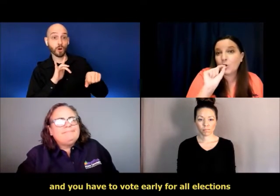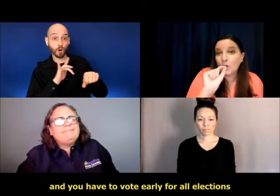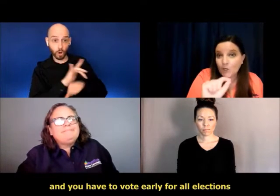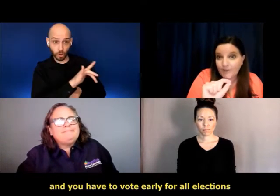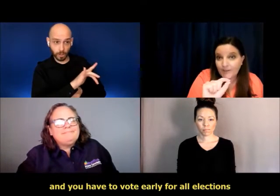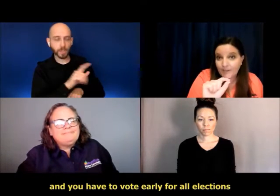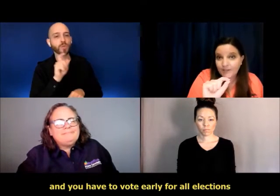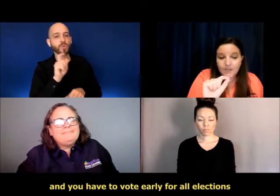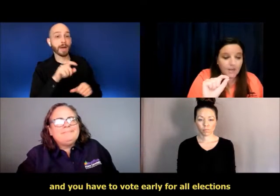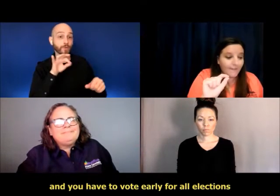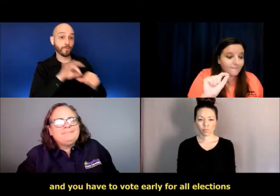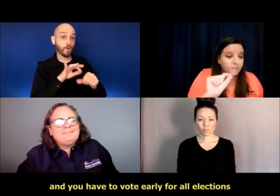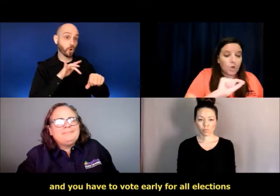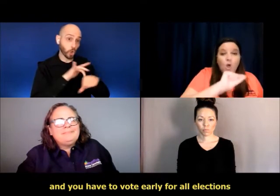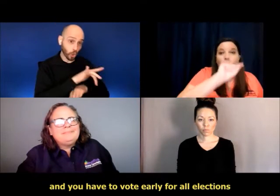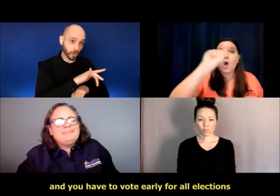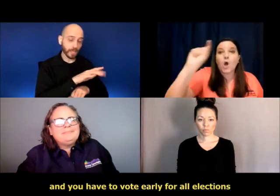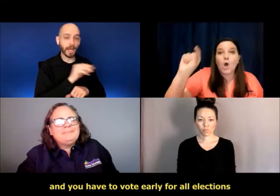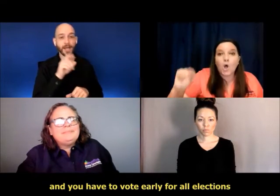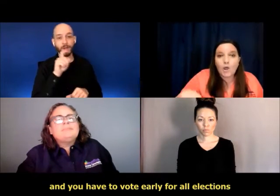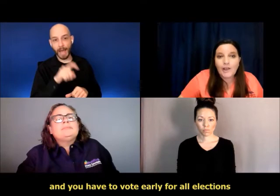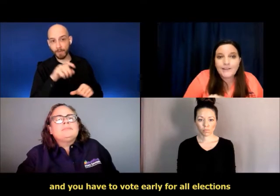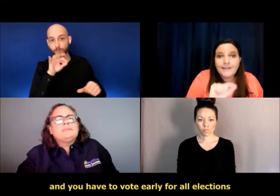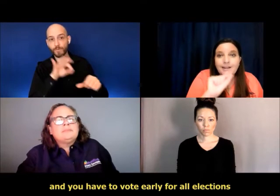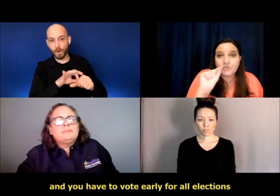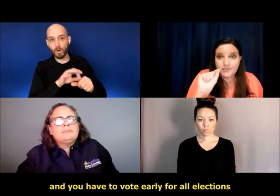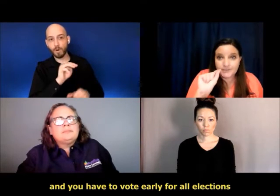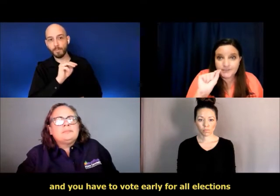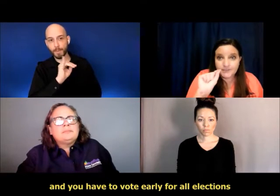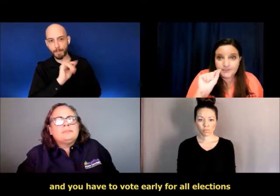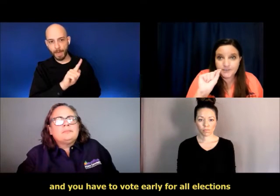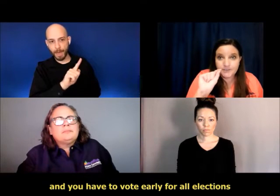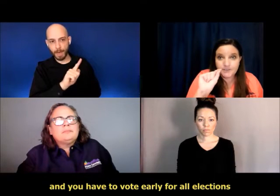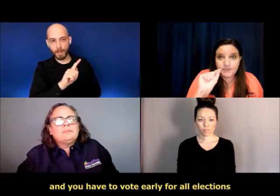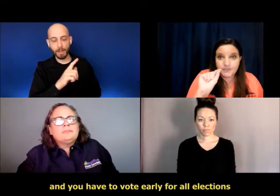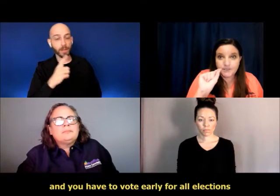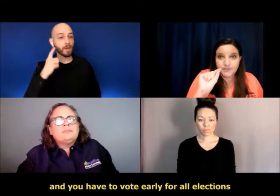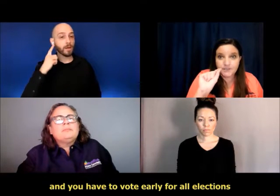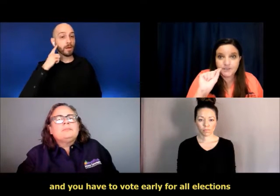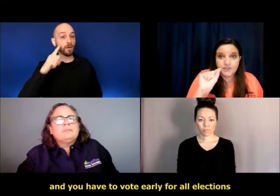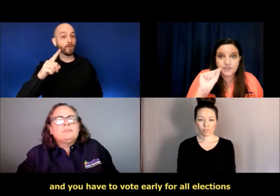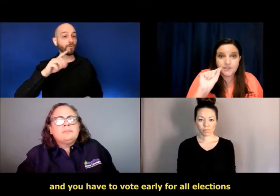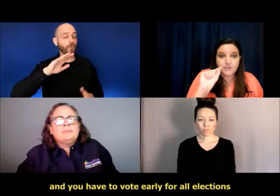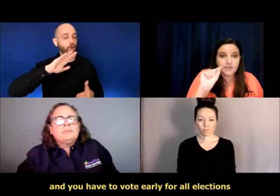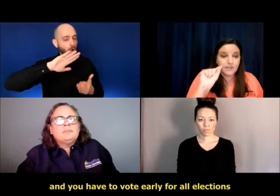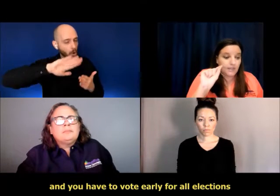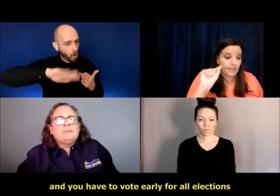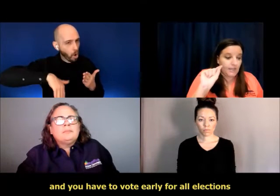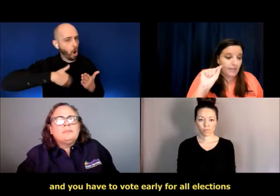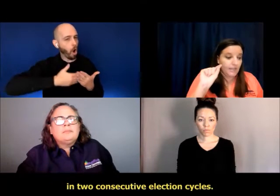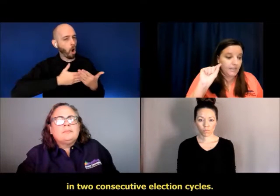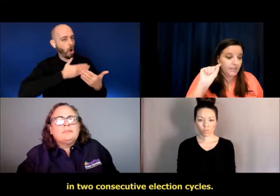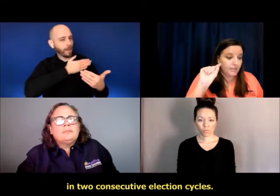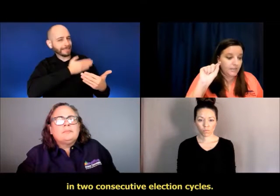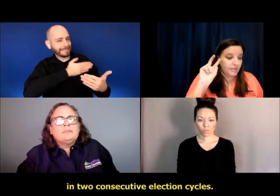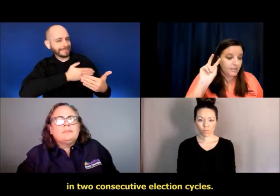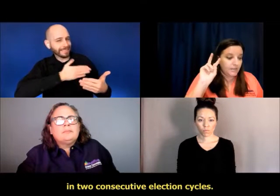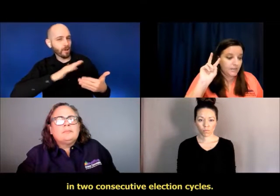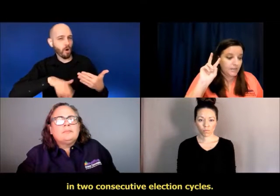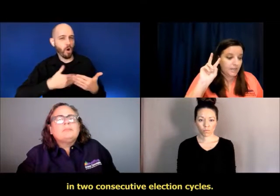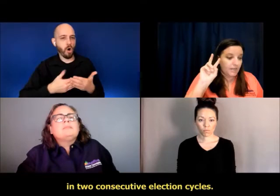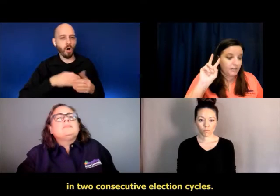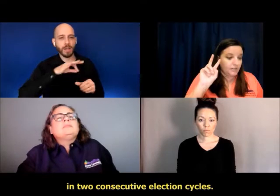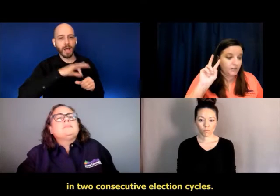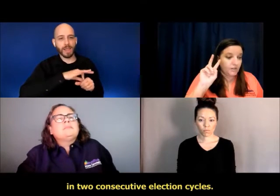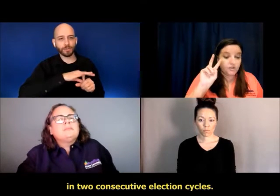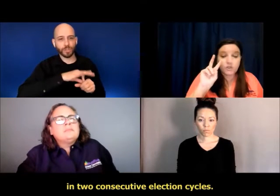have to vote early for all elections in a,